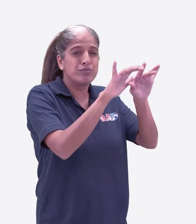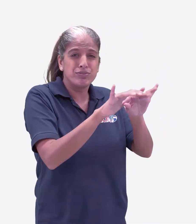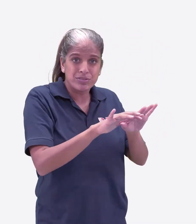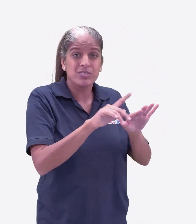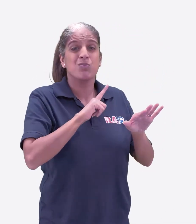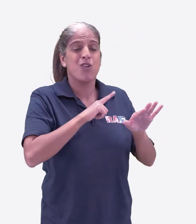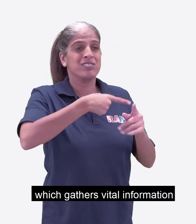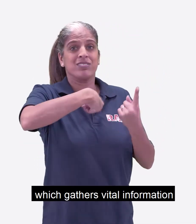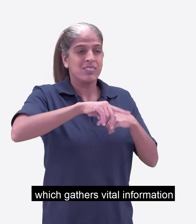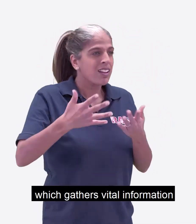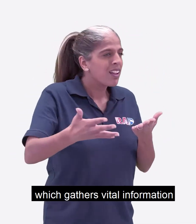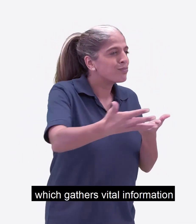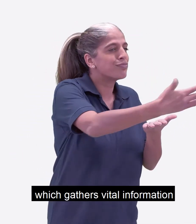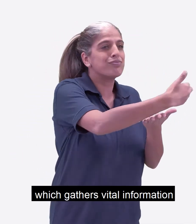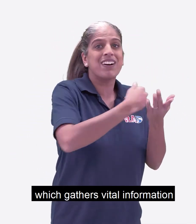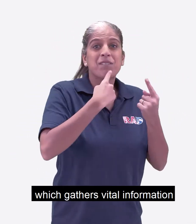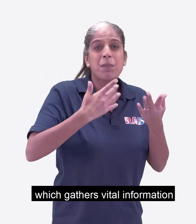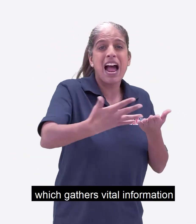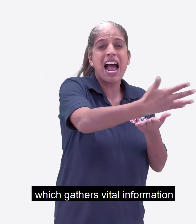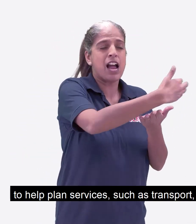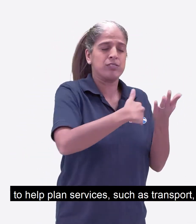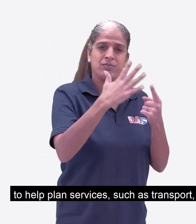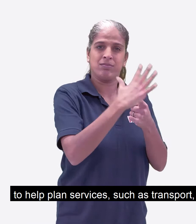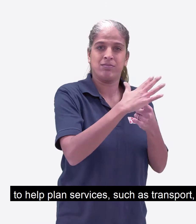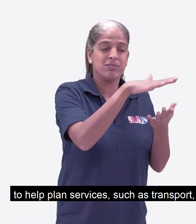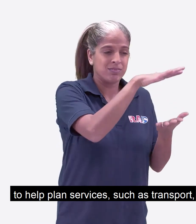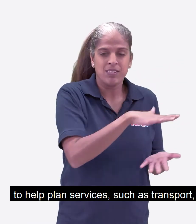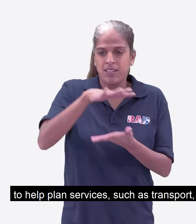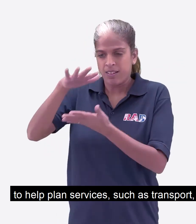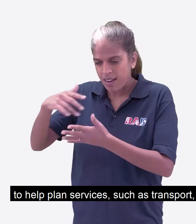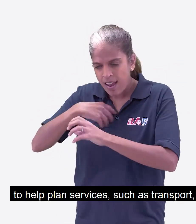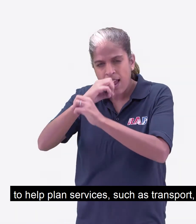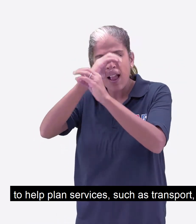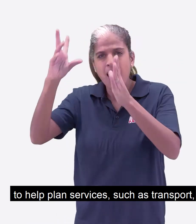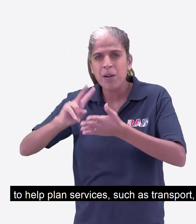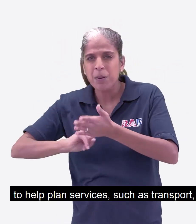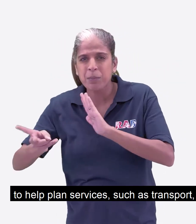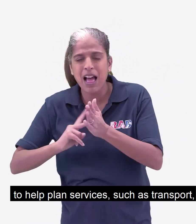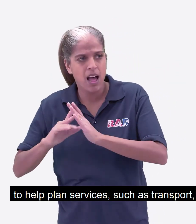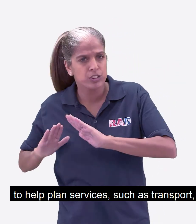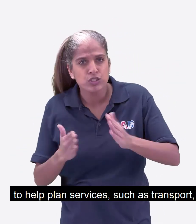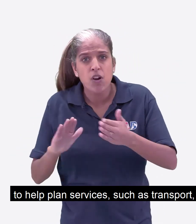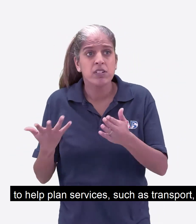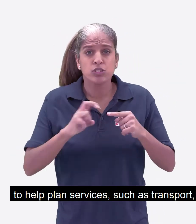Which gathers vital information to help plan services such as Transport